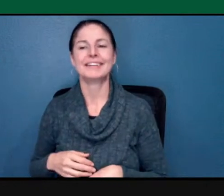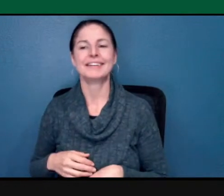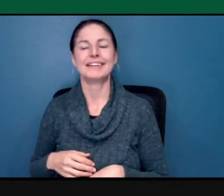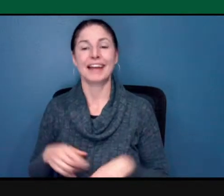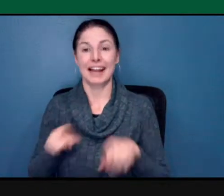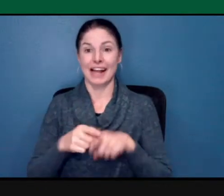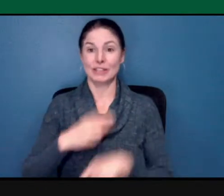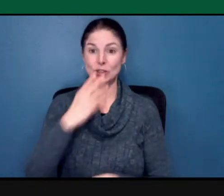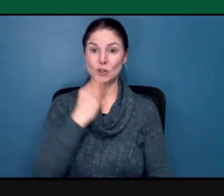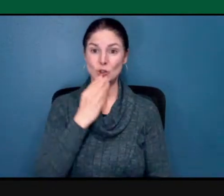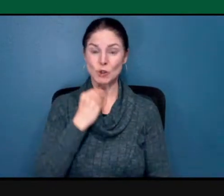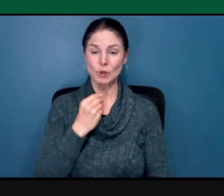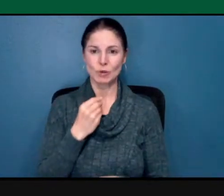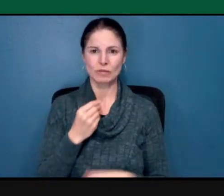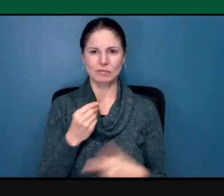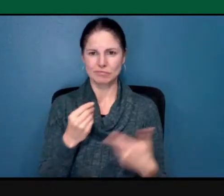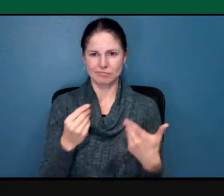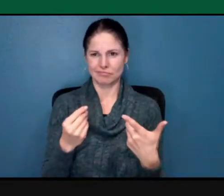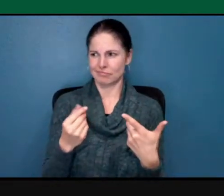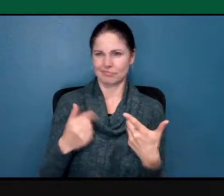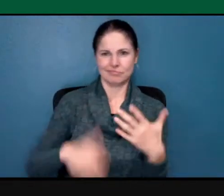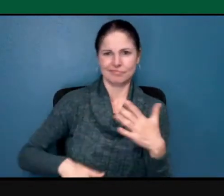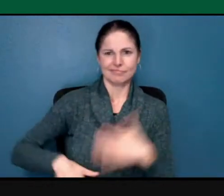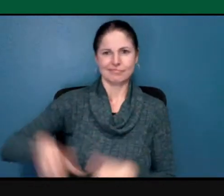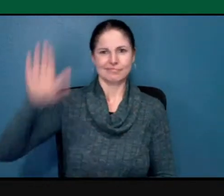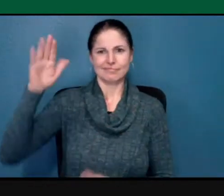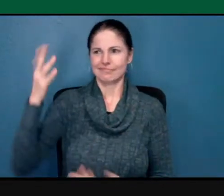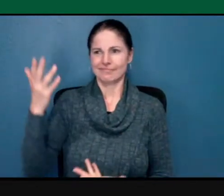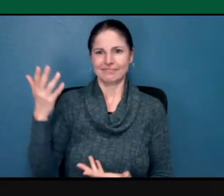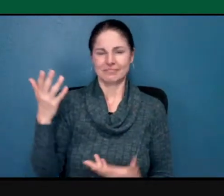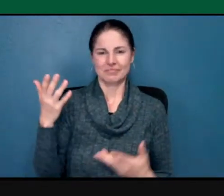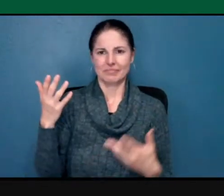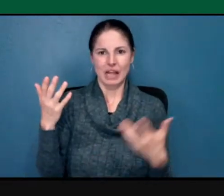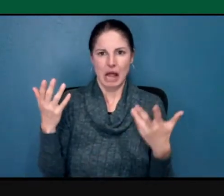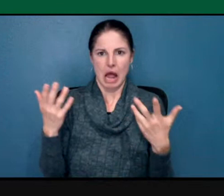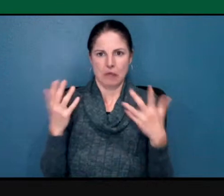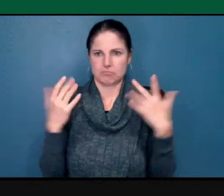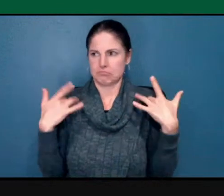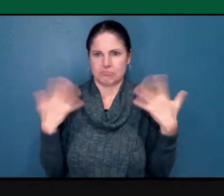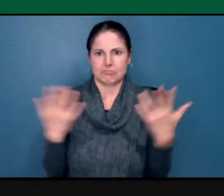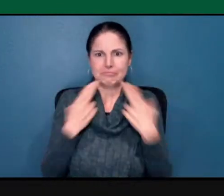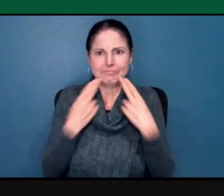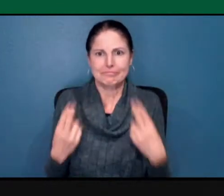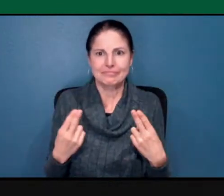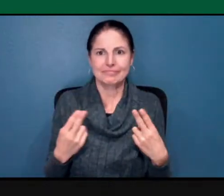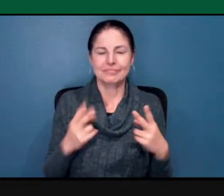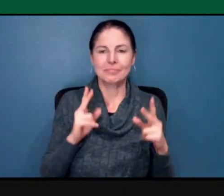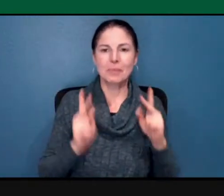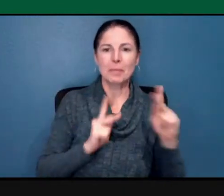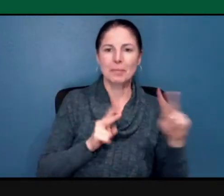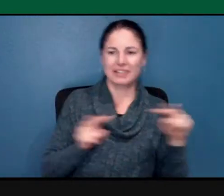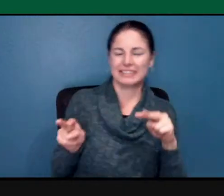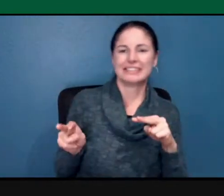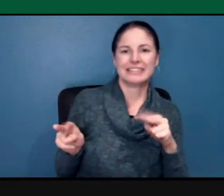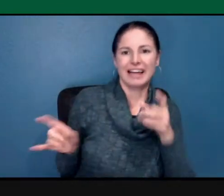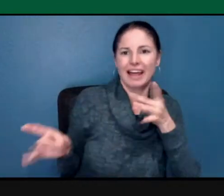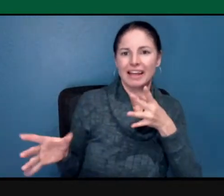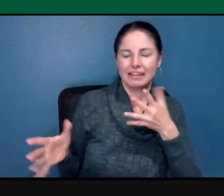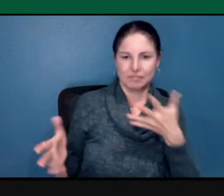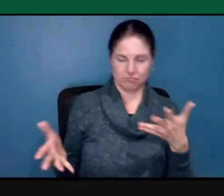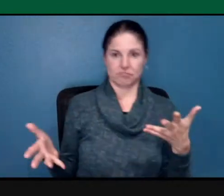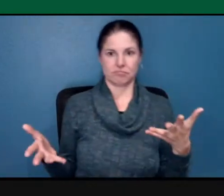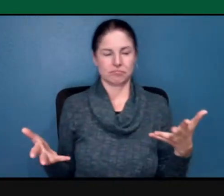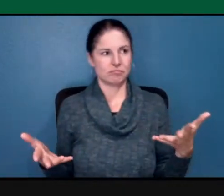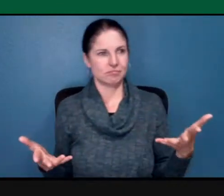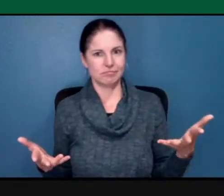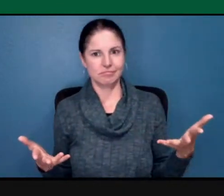There are people who hate the fact that you exist in the world. The swastika is not a religious symbol. It's a symbol